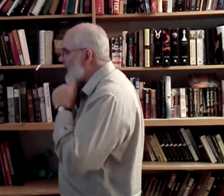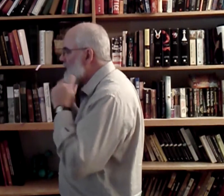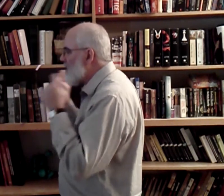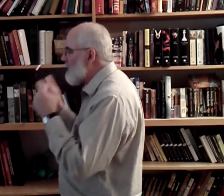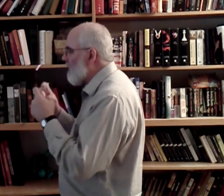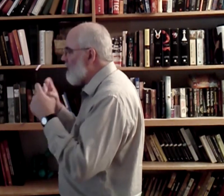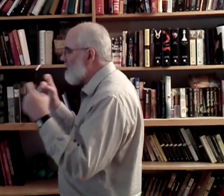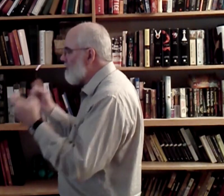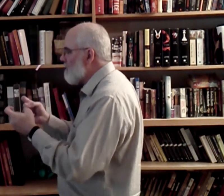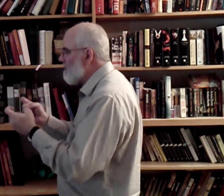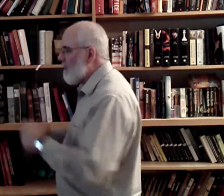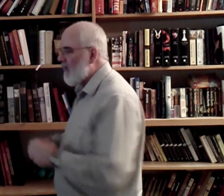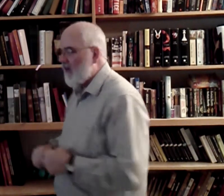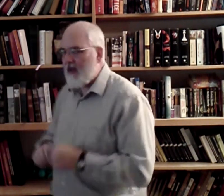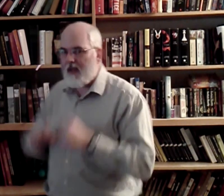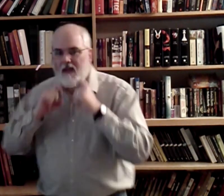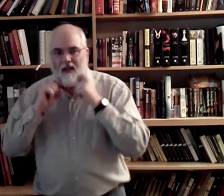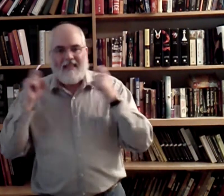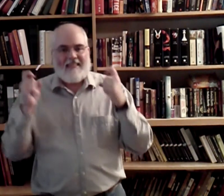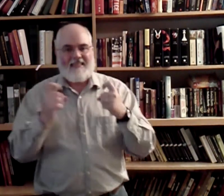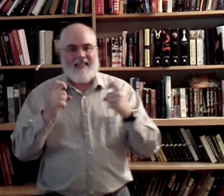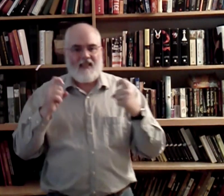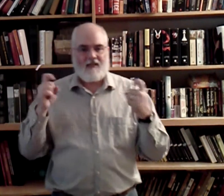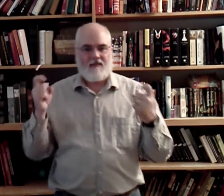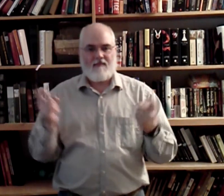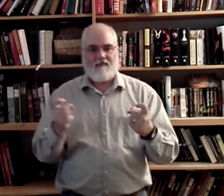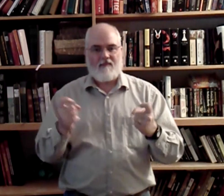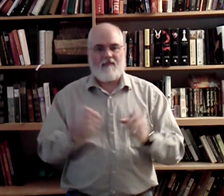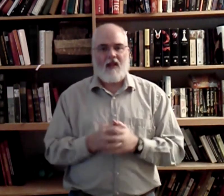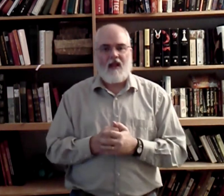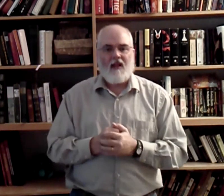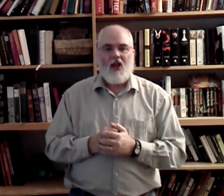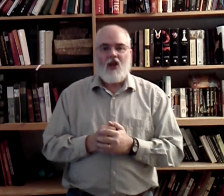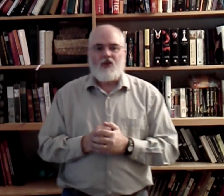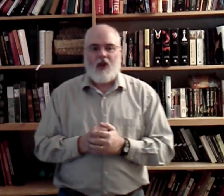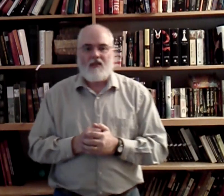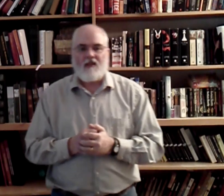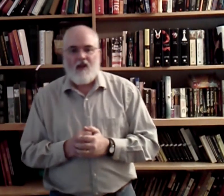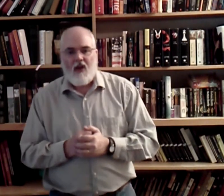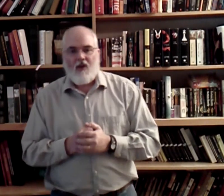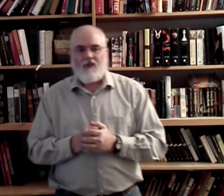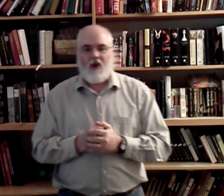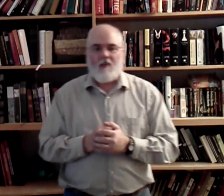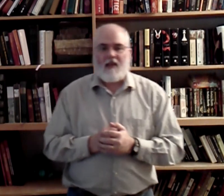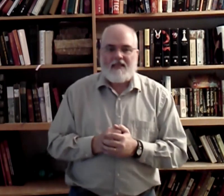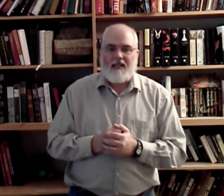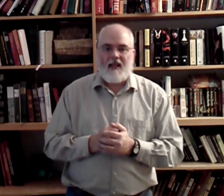like semi-circles. Okay? Sin. Okay? Just. From. Sin.